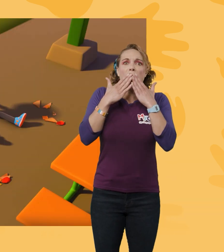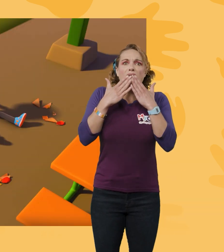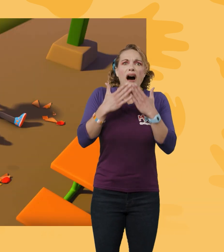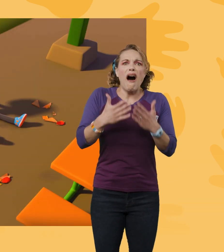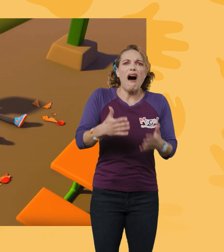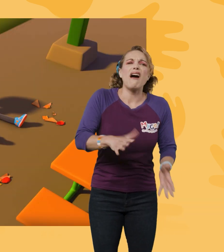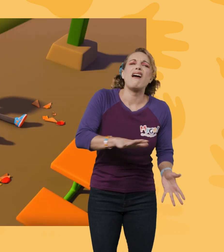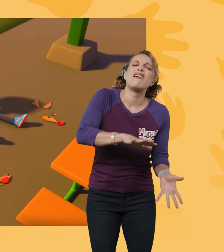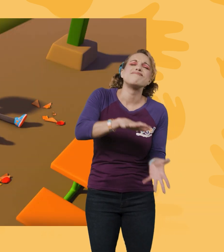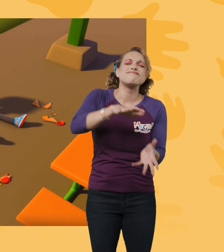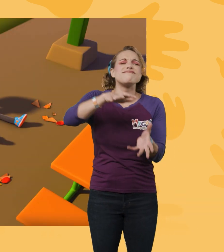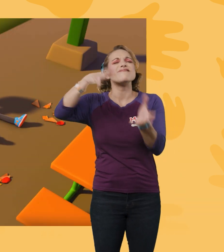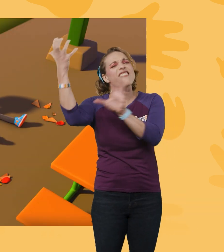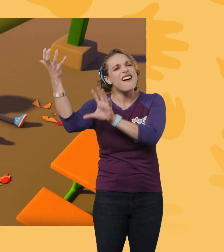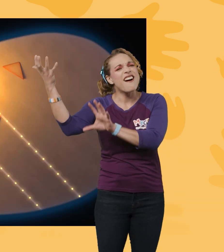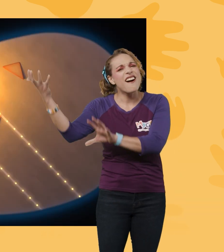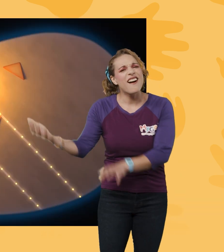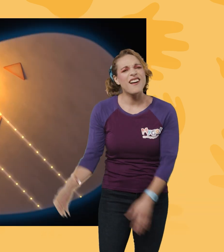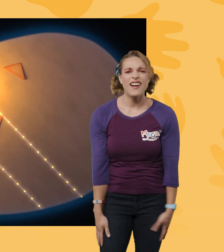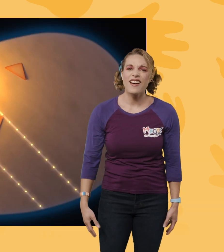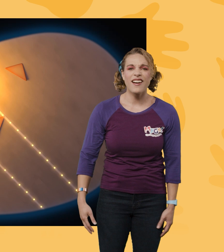Oh, what a mess!